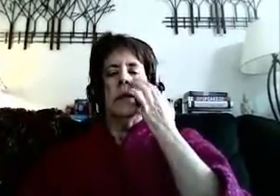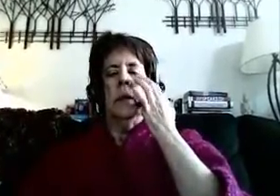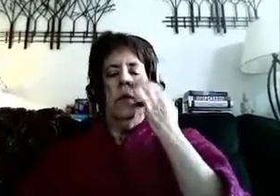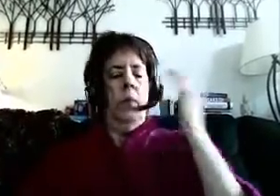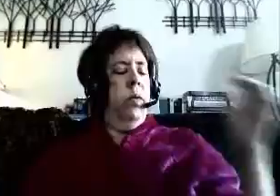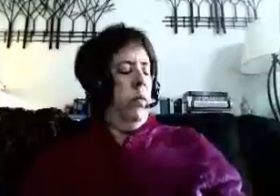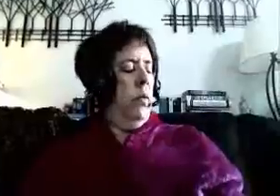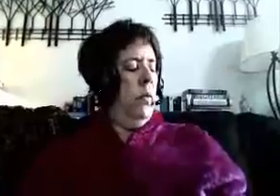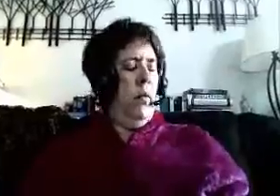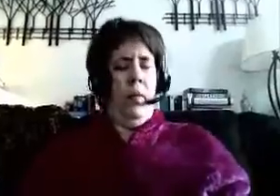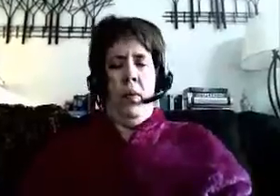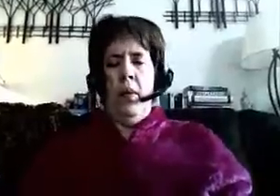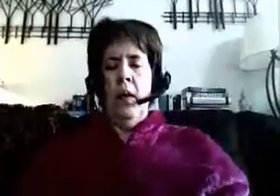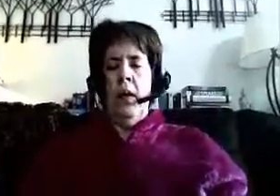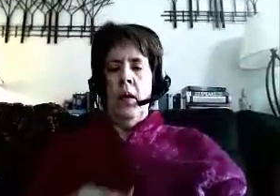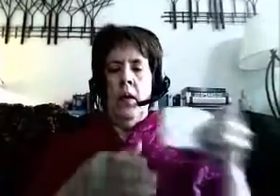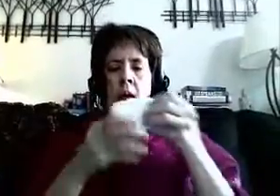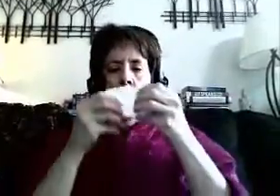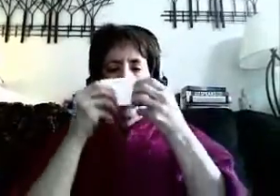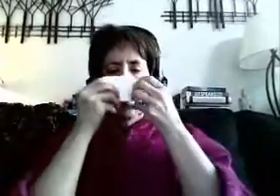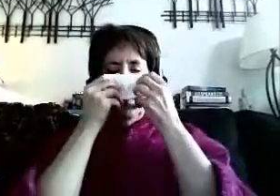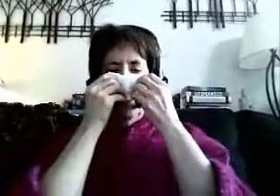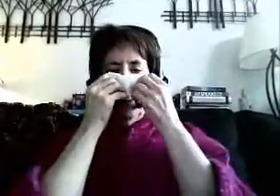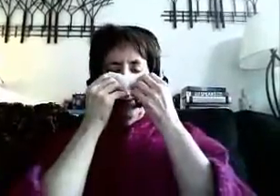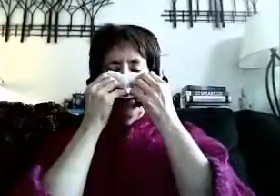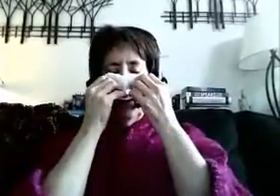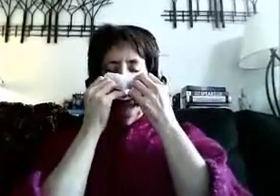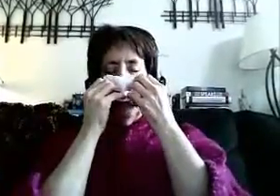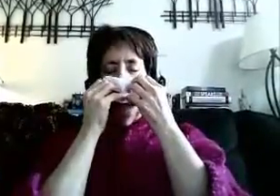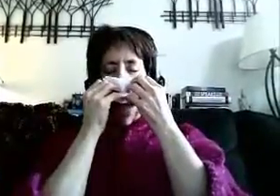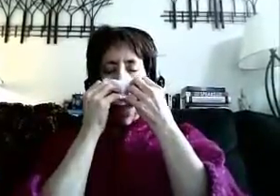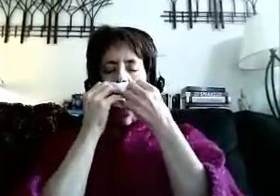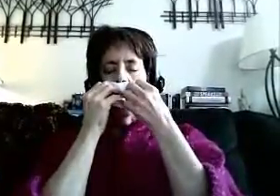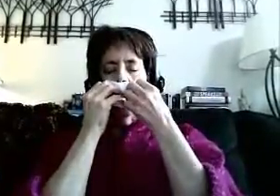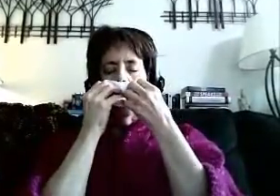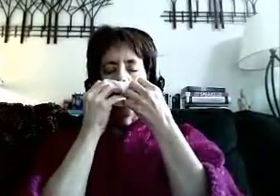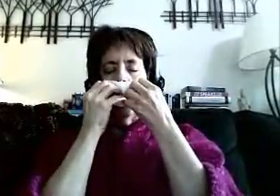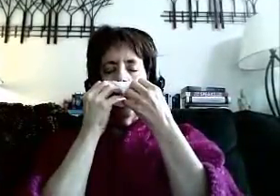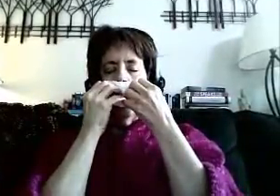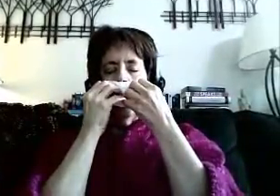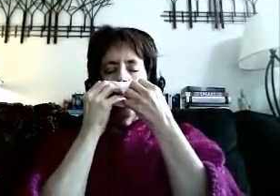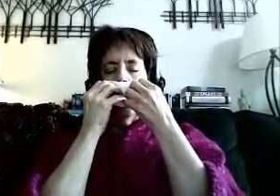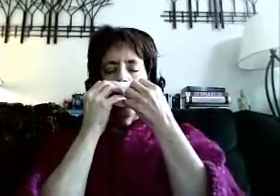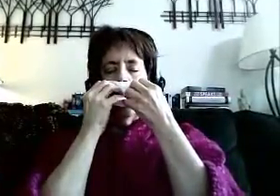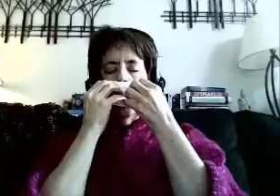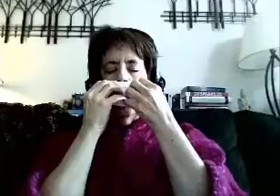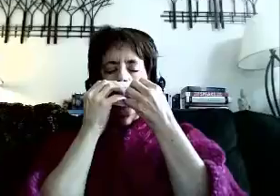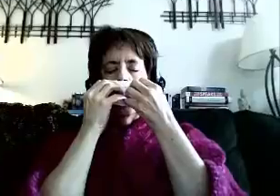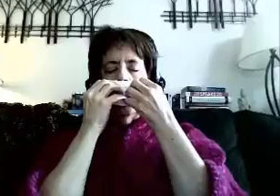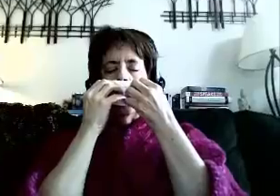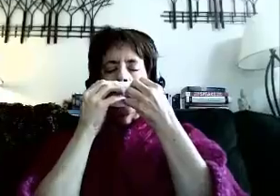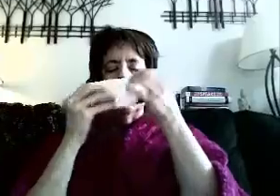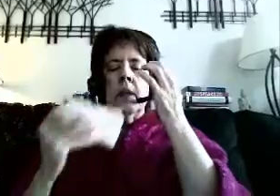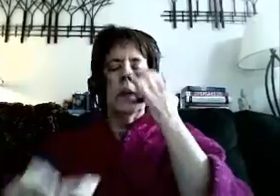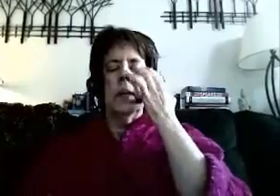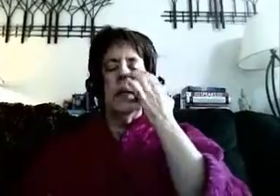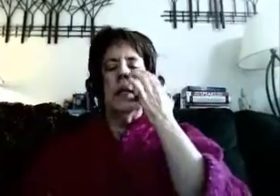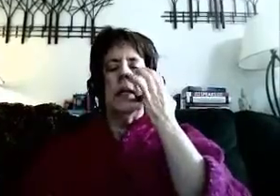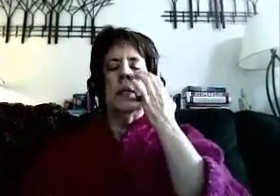ability to heal